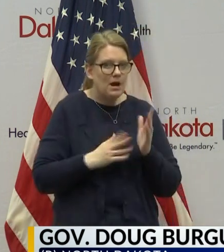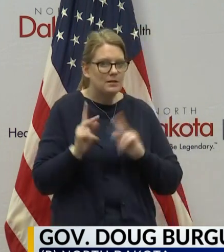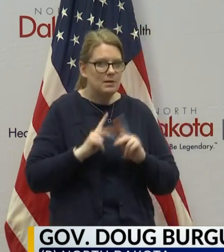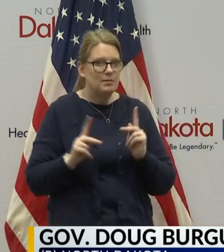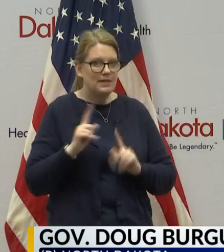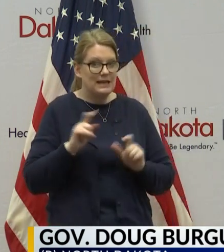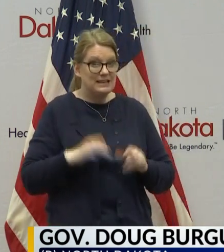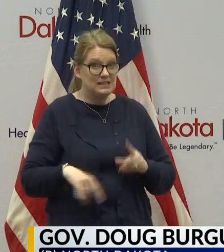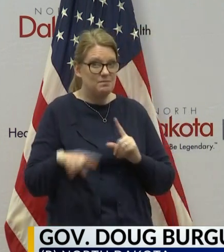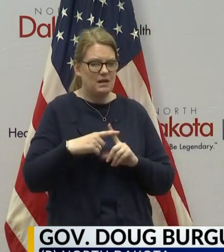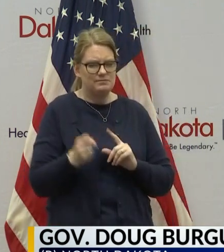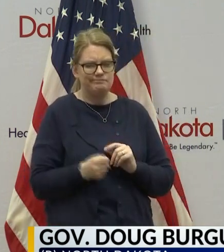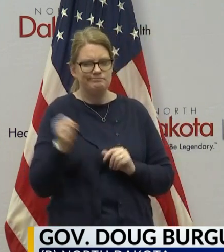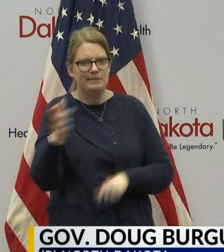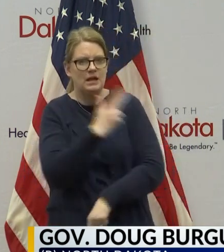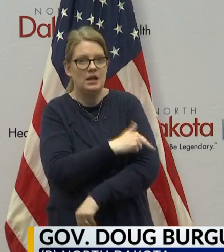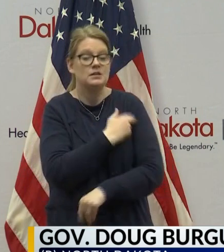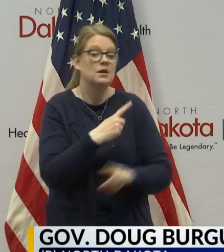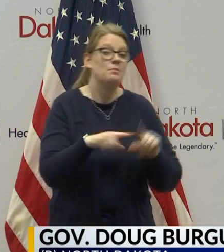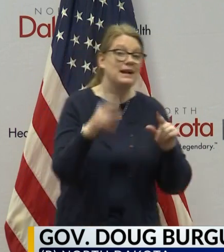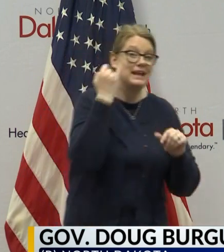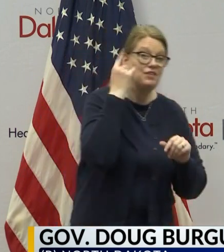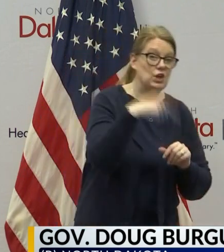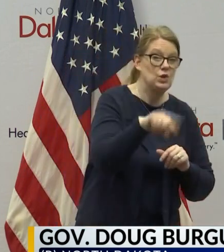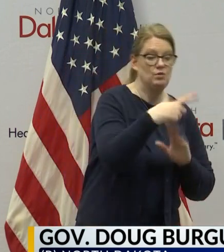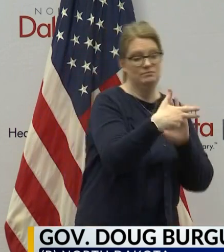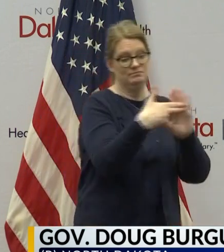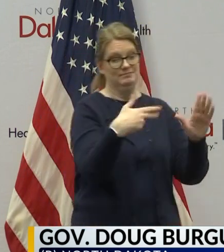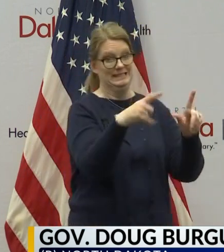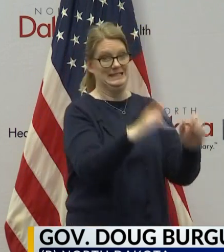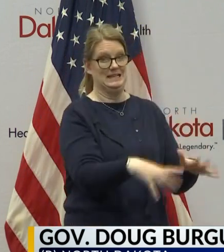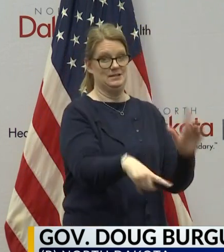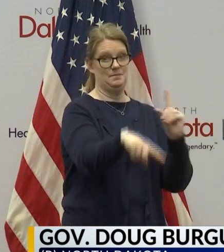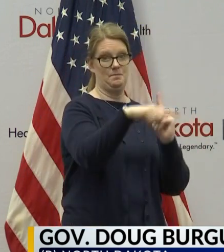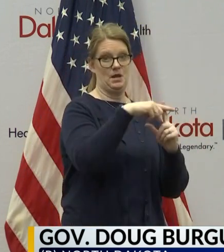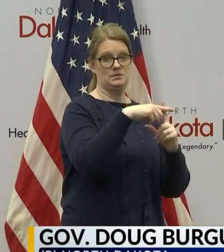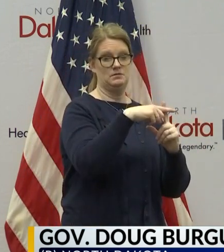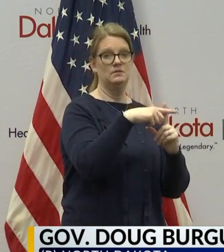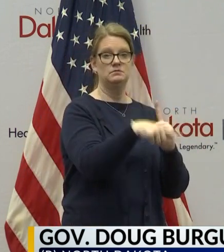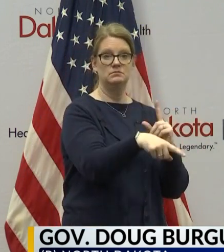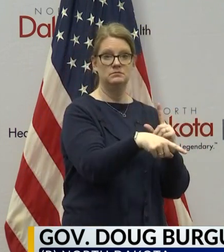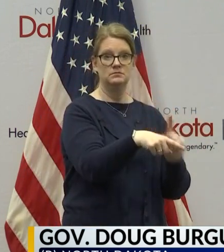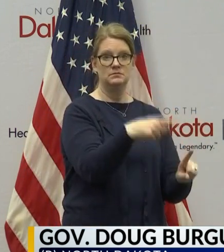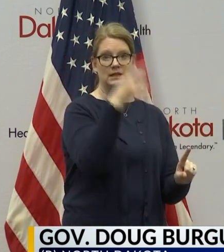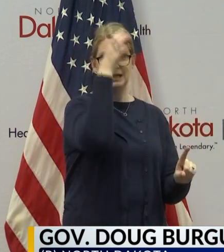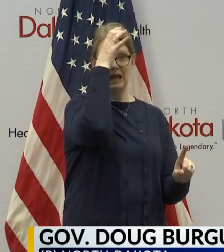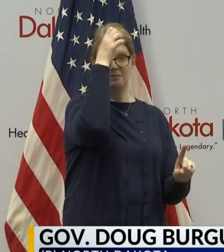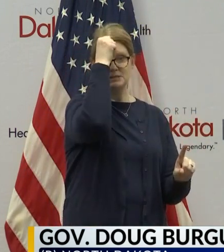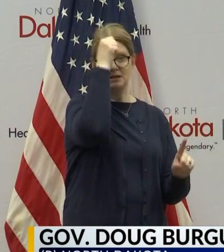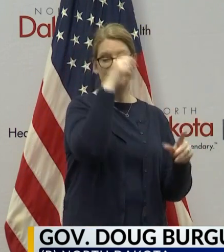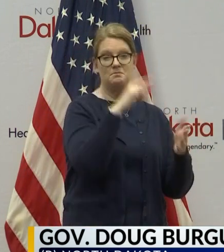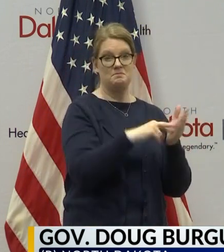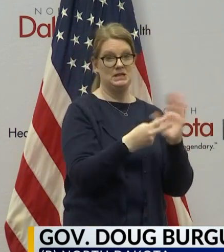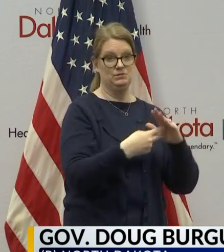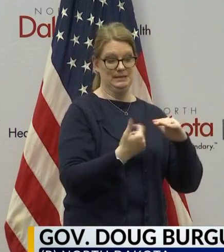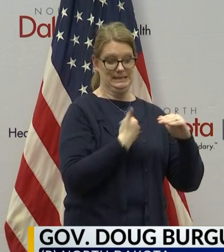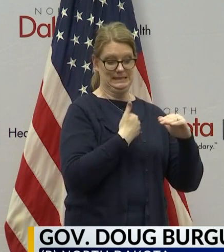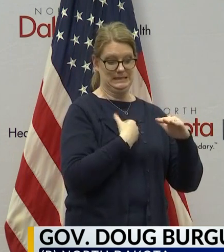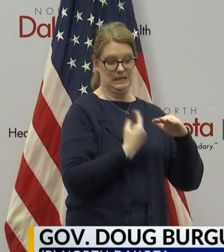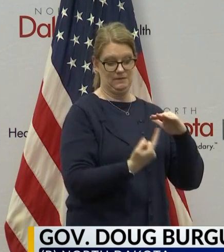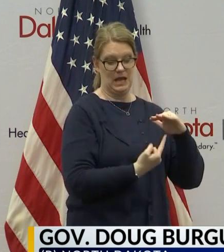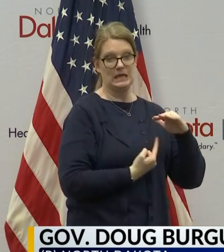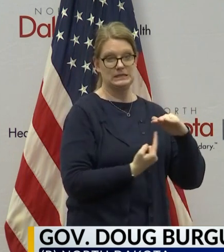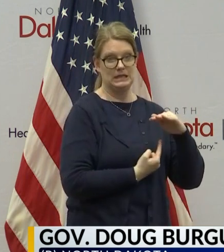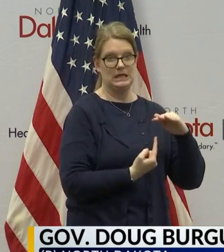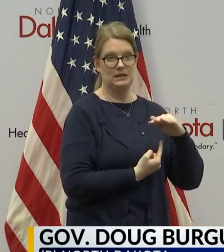But if you're tested COVID-19, it would seem to be make complete common sense that you'd be self-isolating. This is what we've been